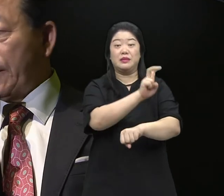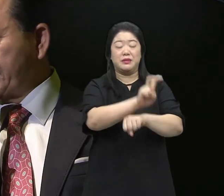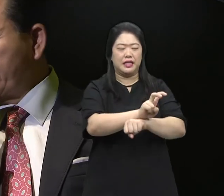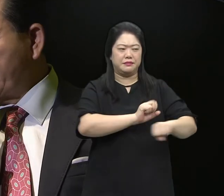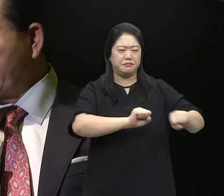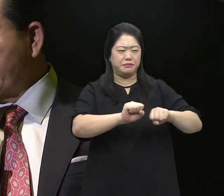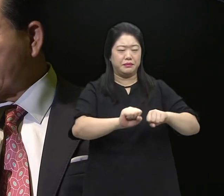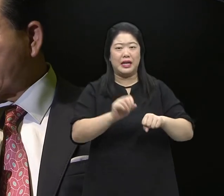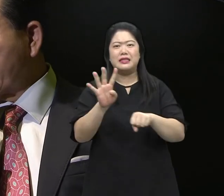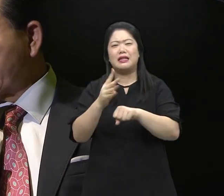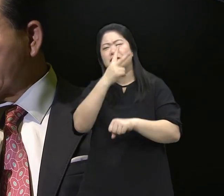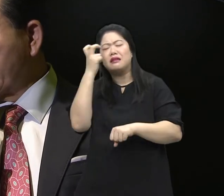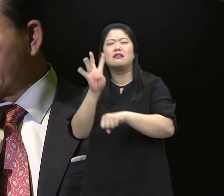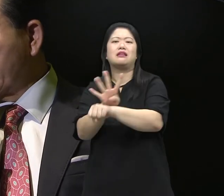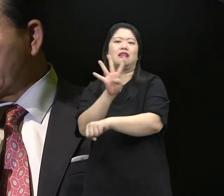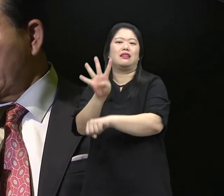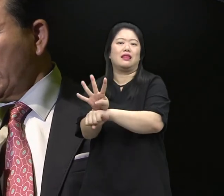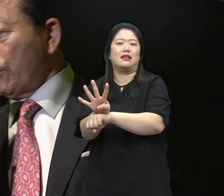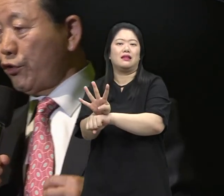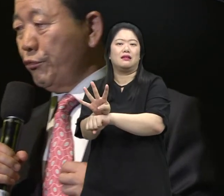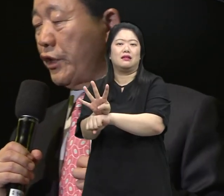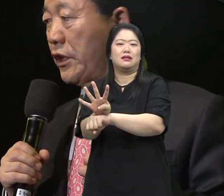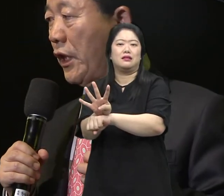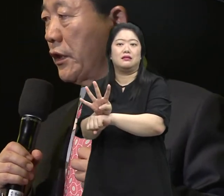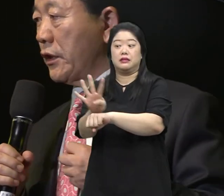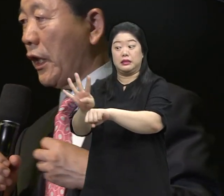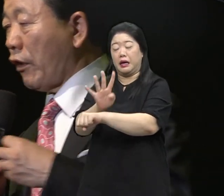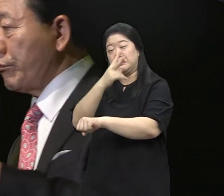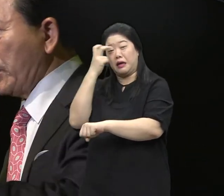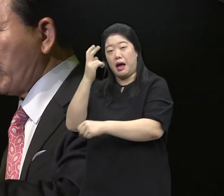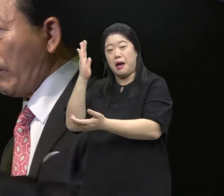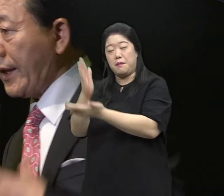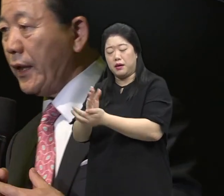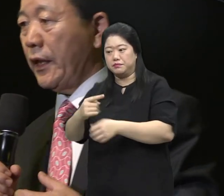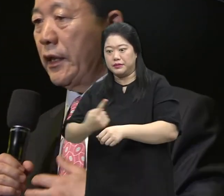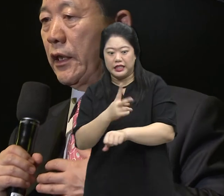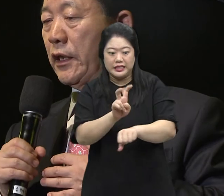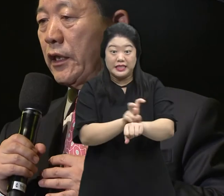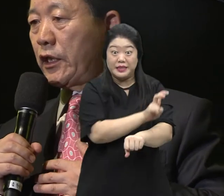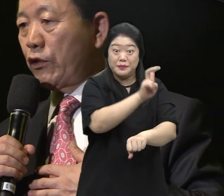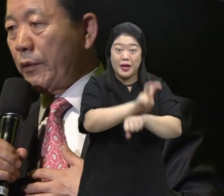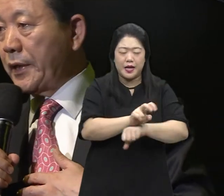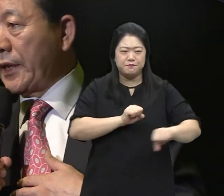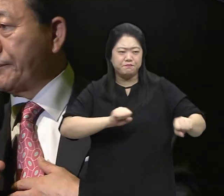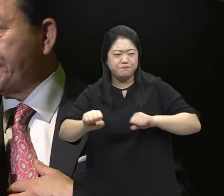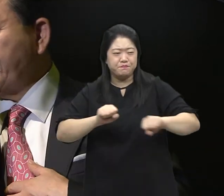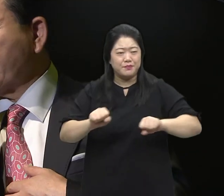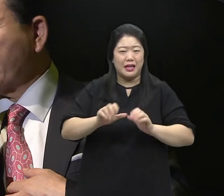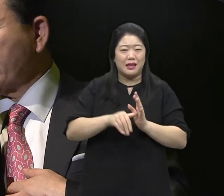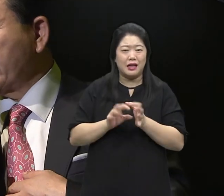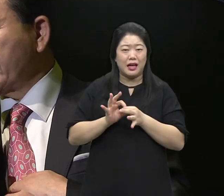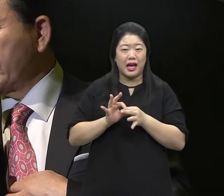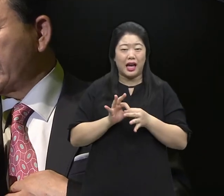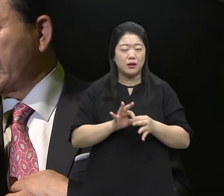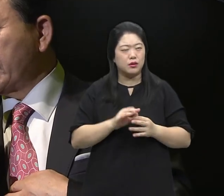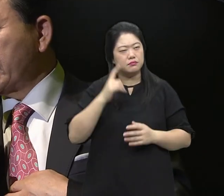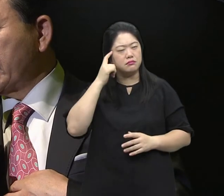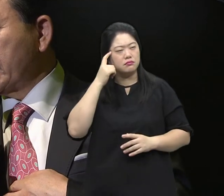The rest of the time, then I go to 4 hours of sleep For the 20 hours that I'm awake, I